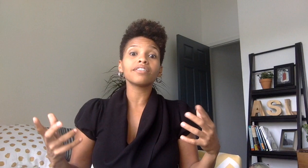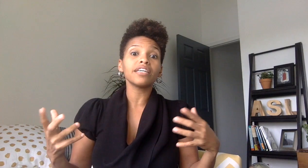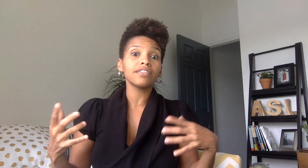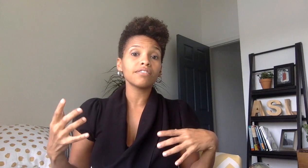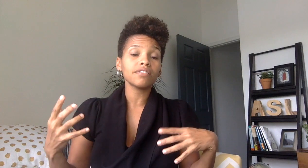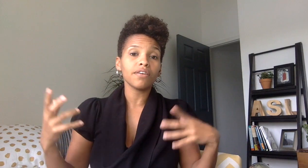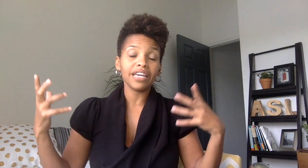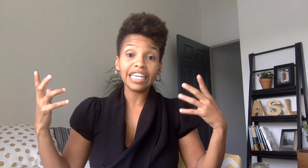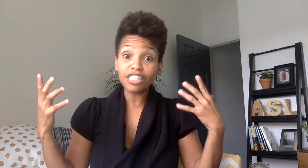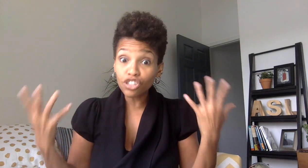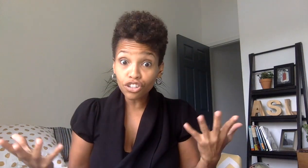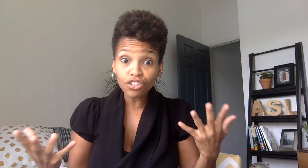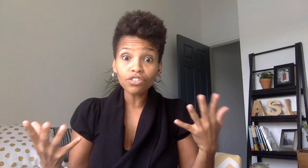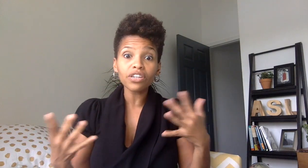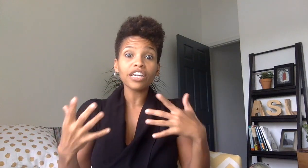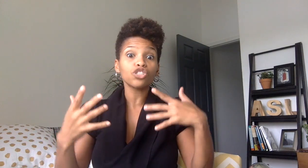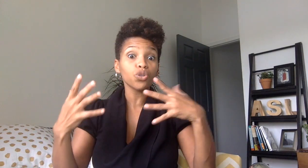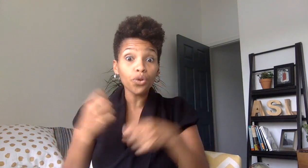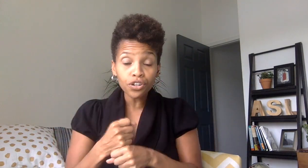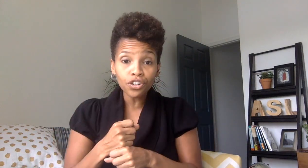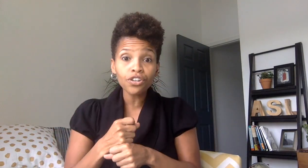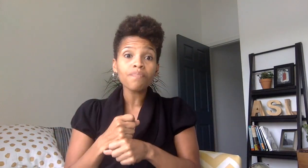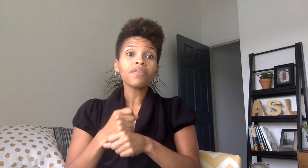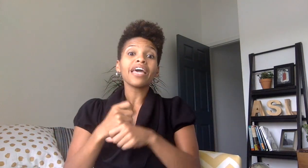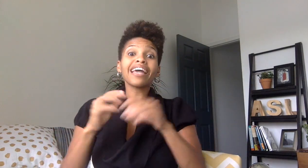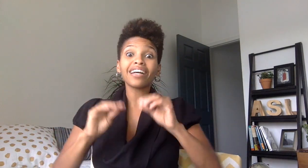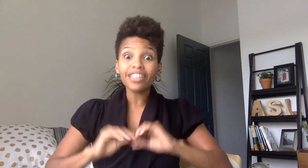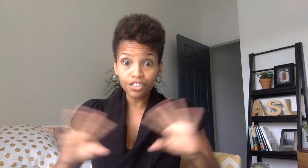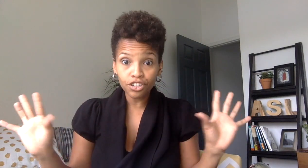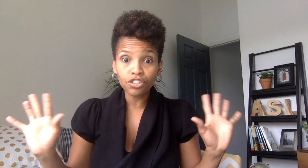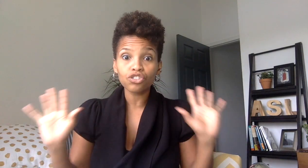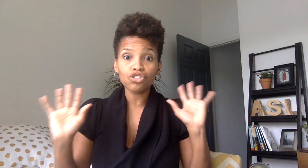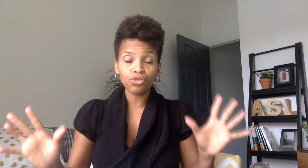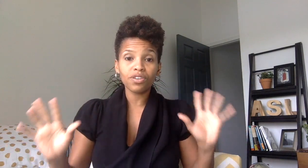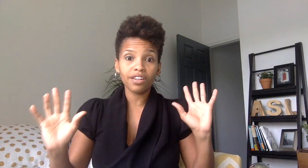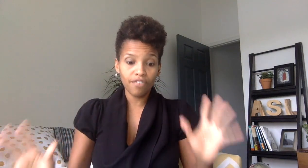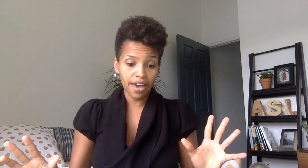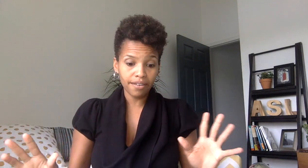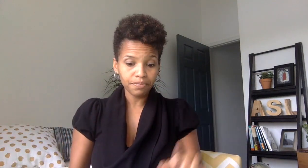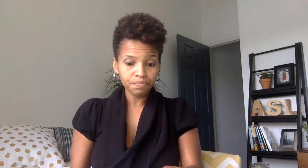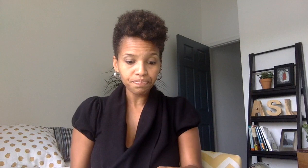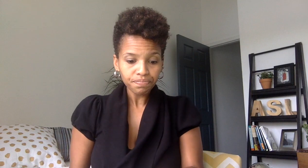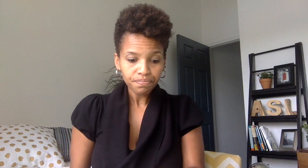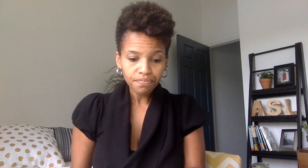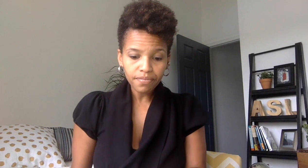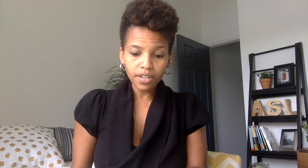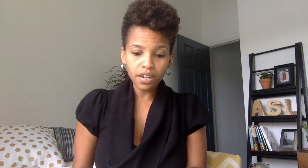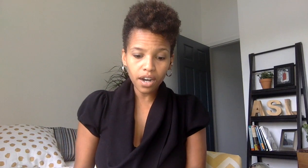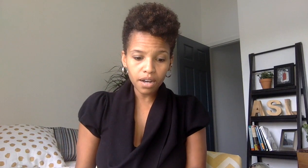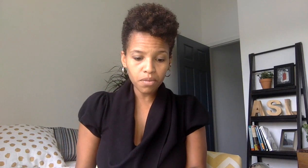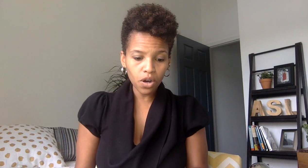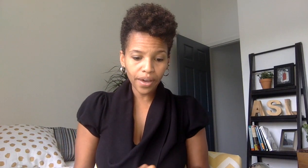is easier shorter and clearer to convey um okay